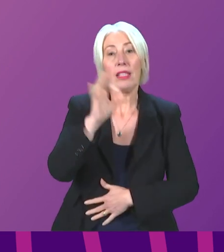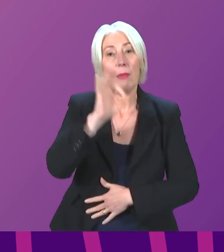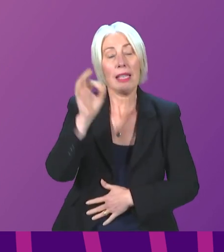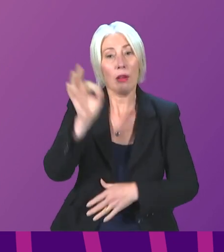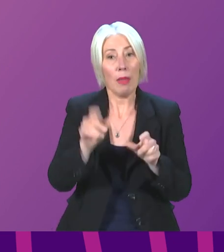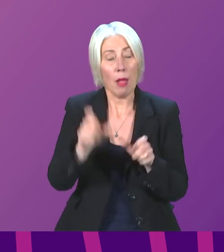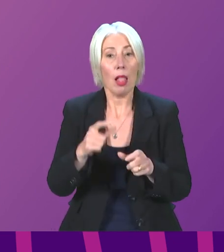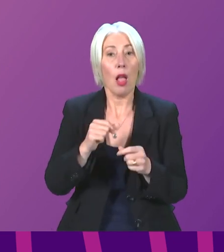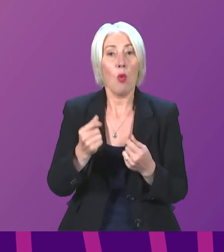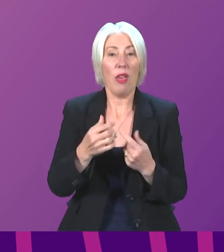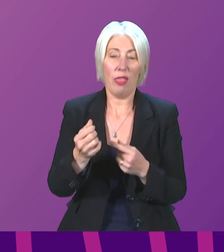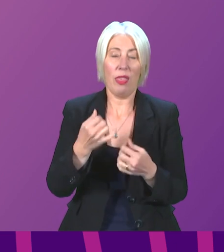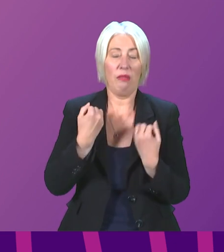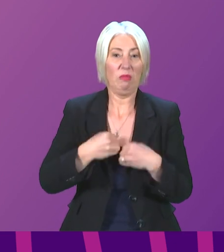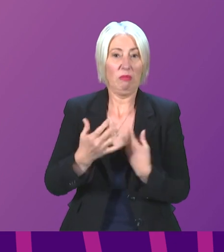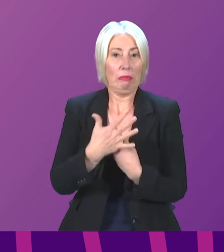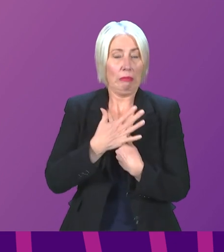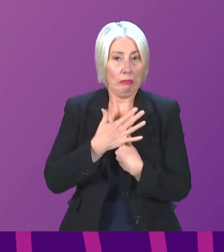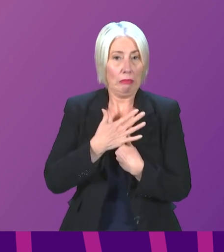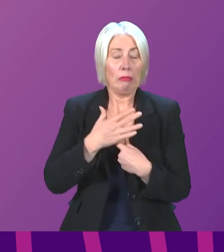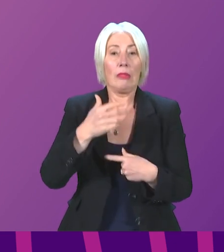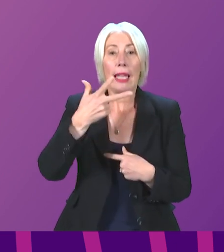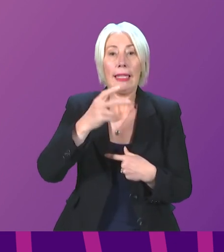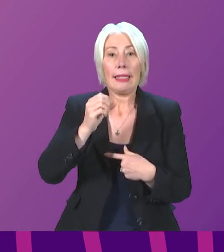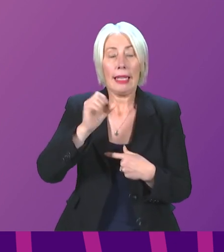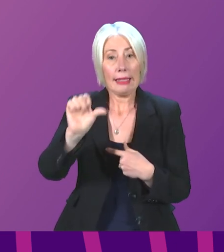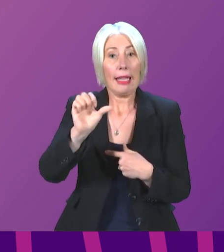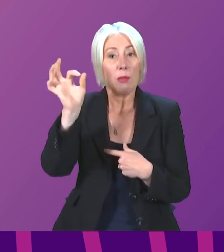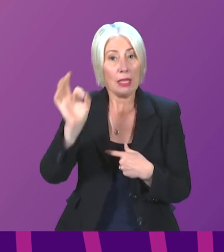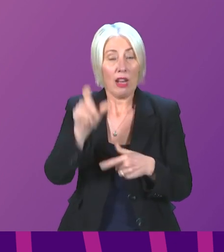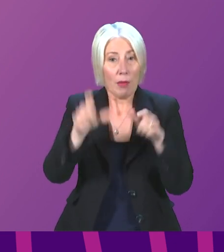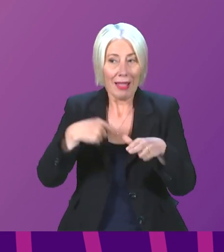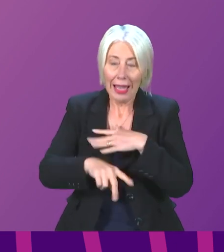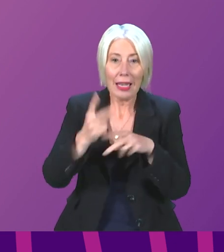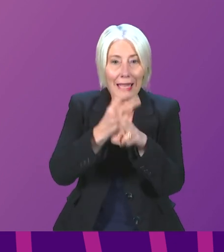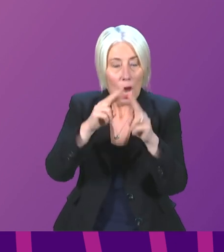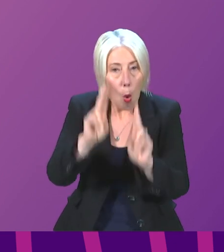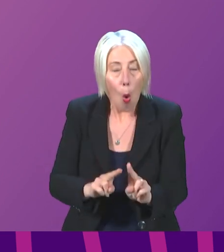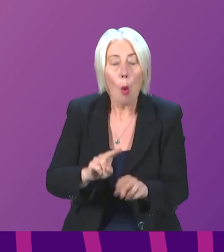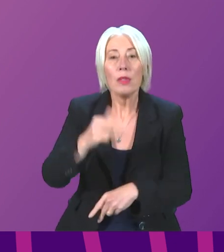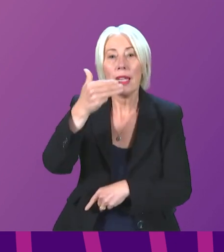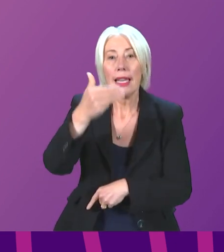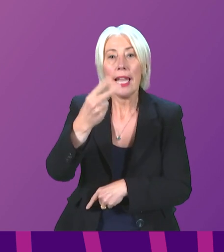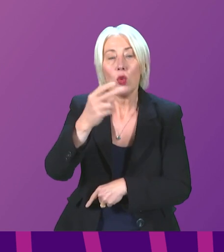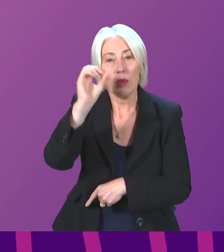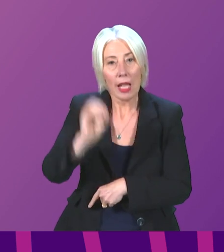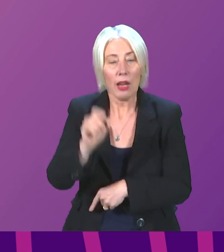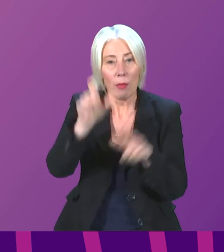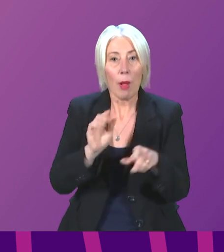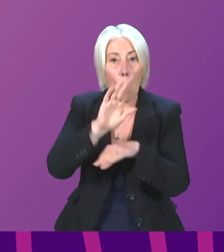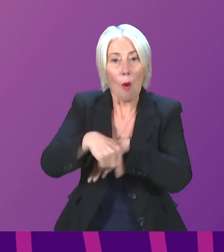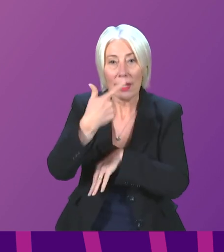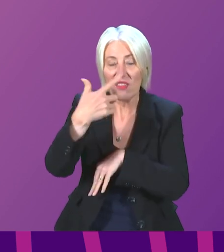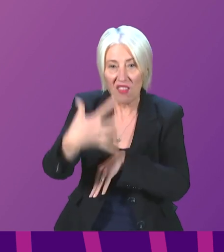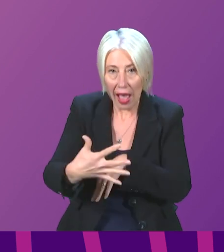those with suppressed immune systems, 86 per cent of the elderly in care homes, 92 per cent of those aged 75